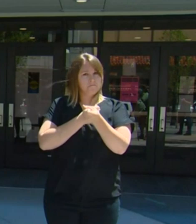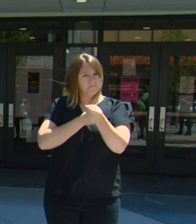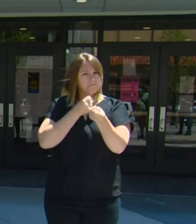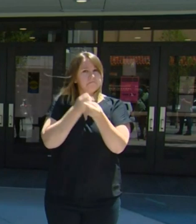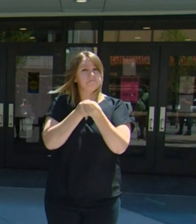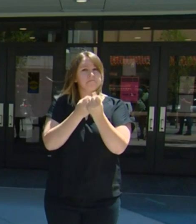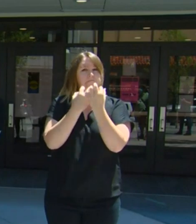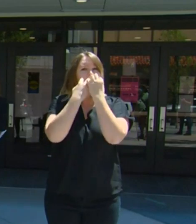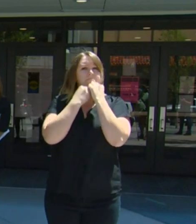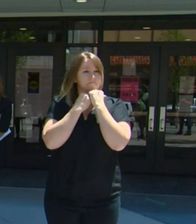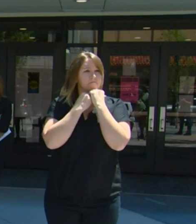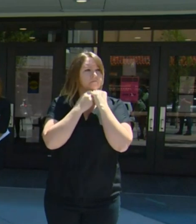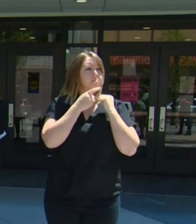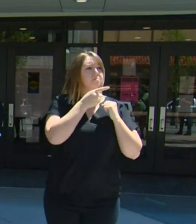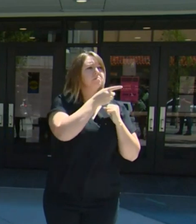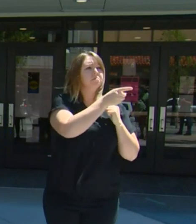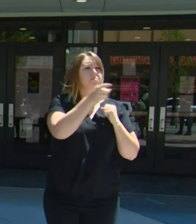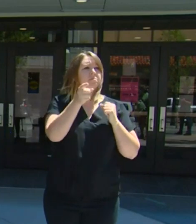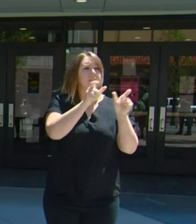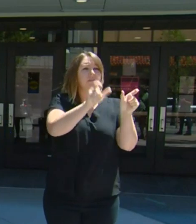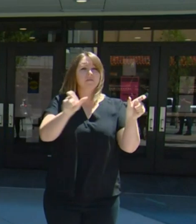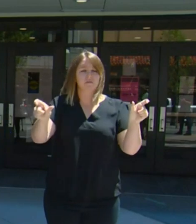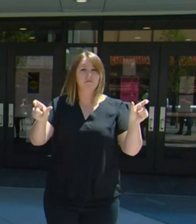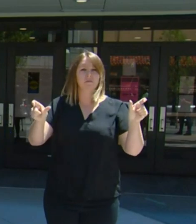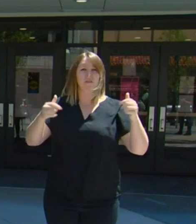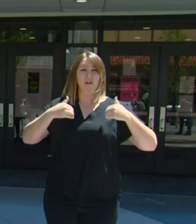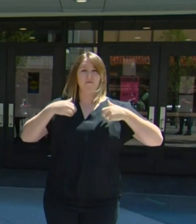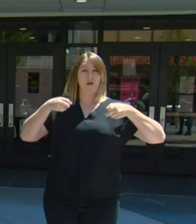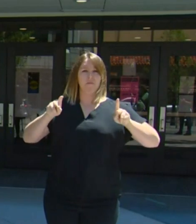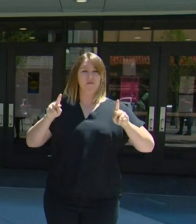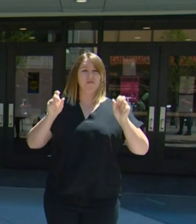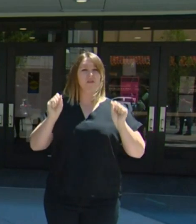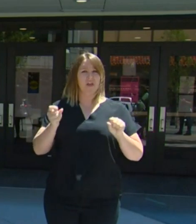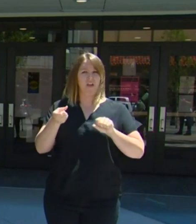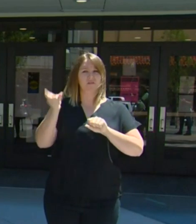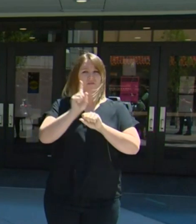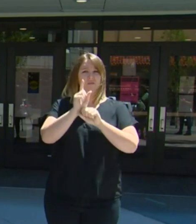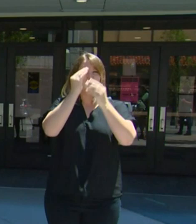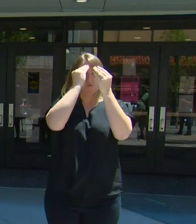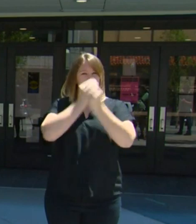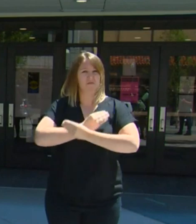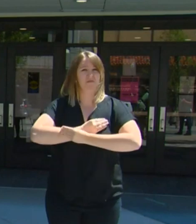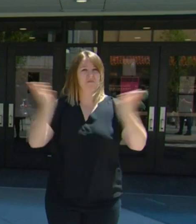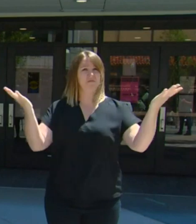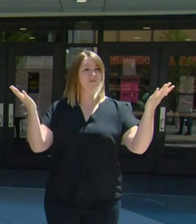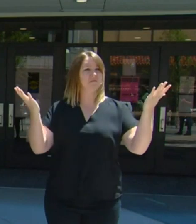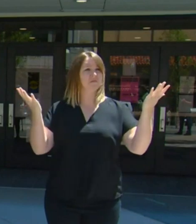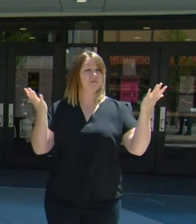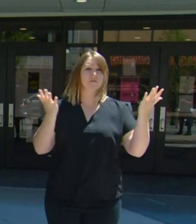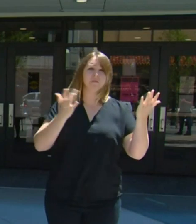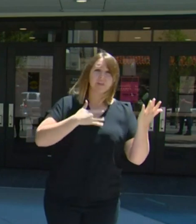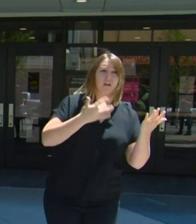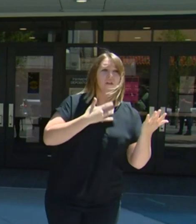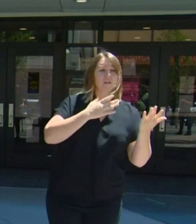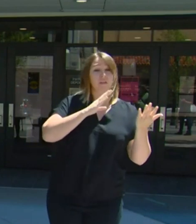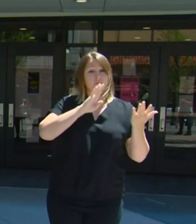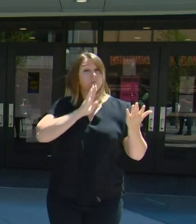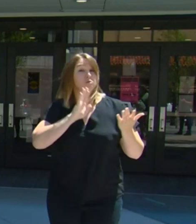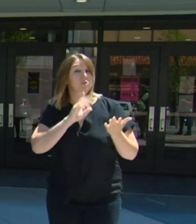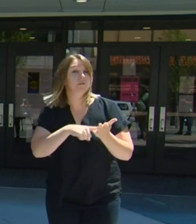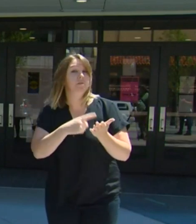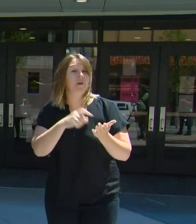people have the opportunity to express themselves and their feelings and their frustrations at times and this